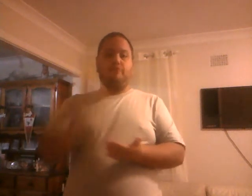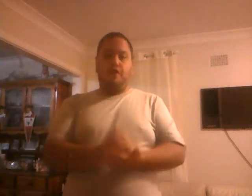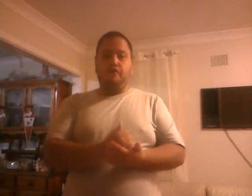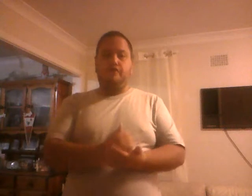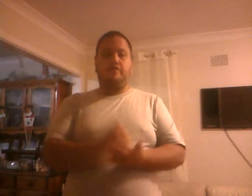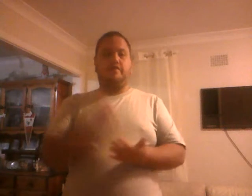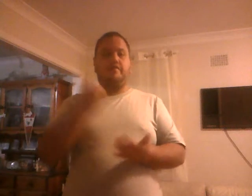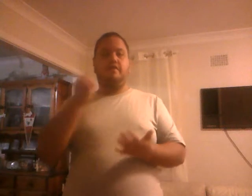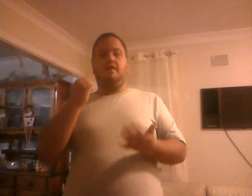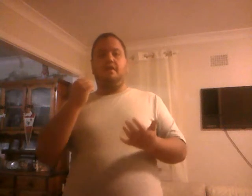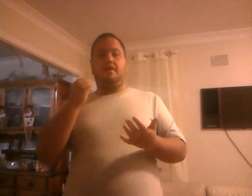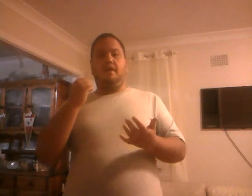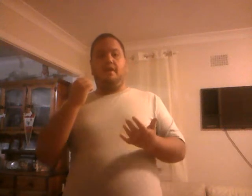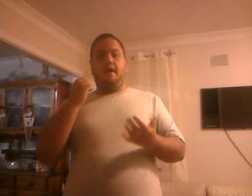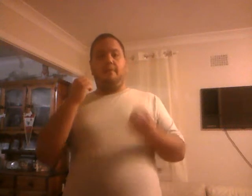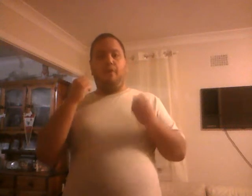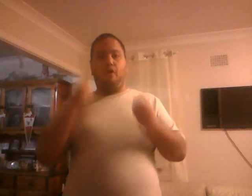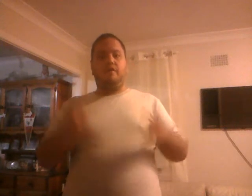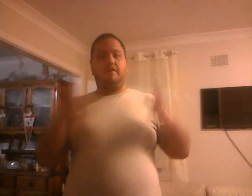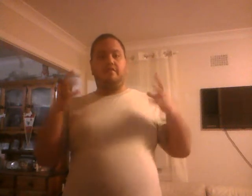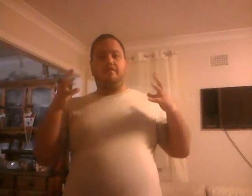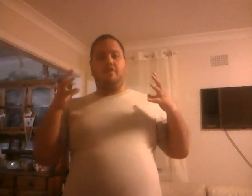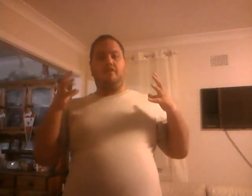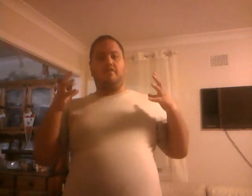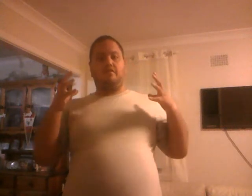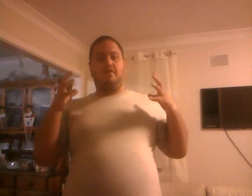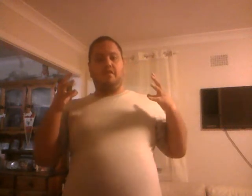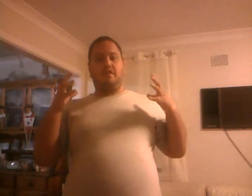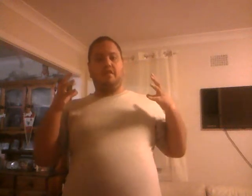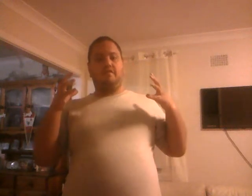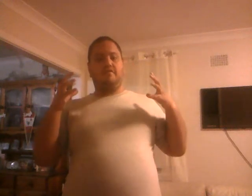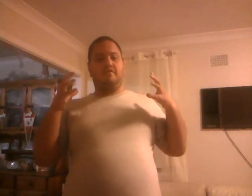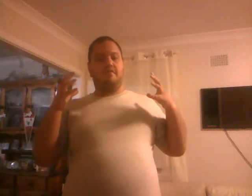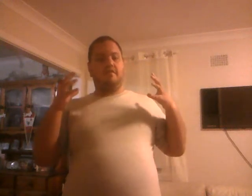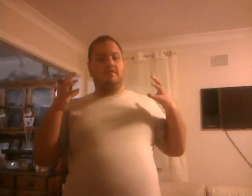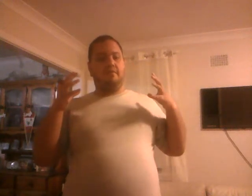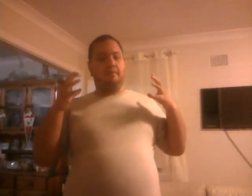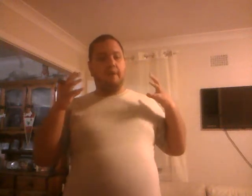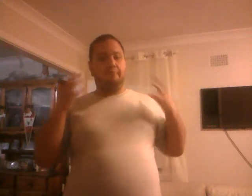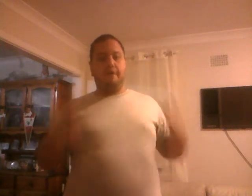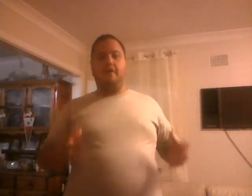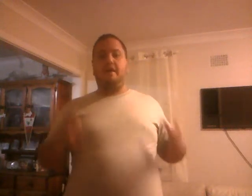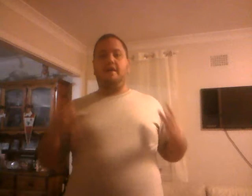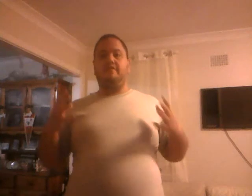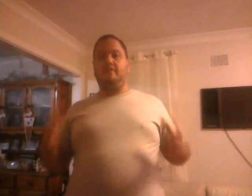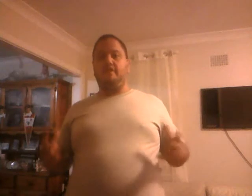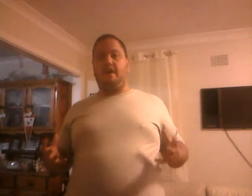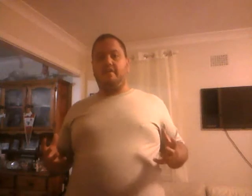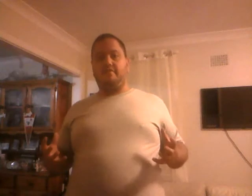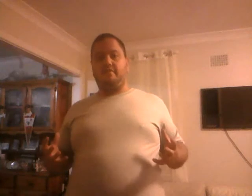atrocious, it's abhorrent, it's not, it is barbaric and uncivilised.